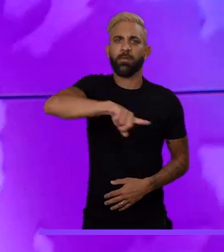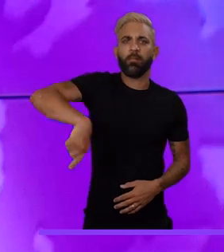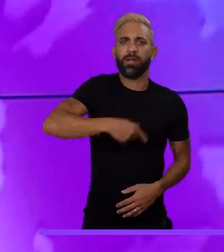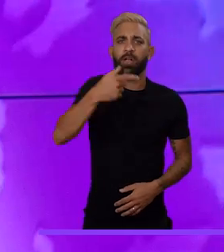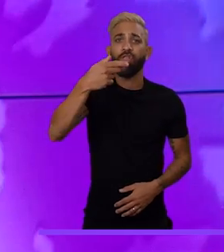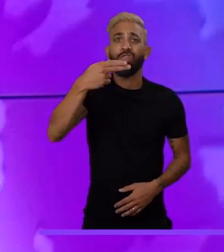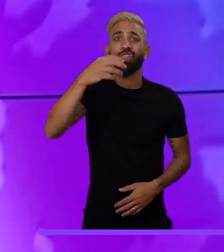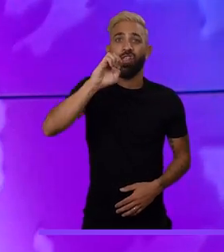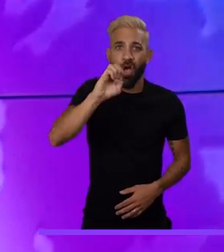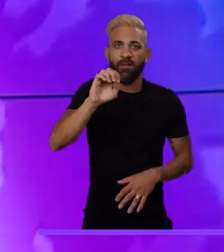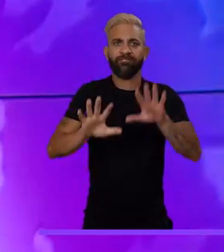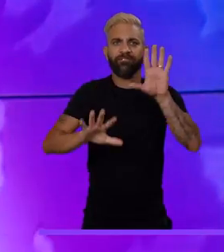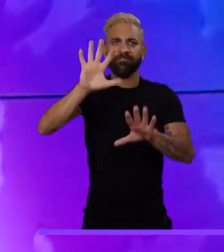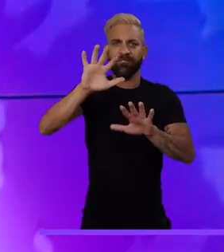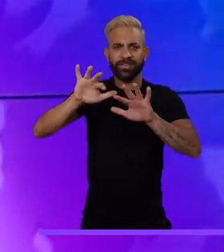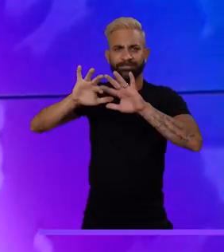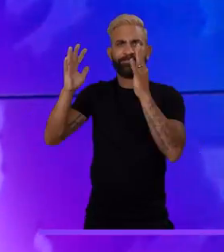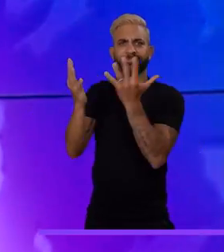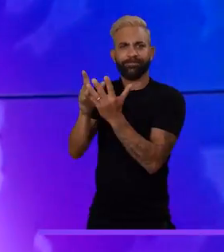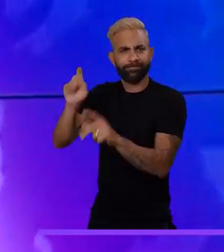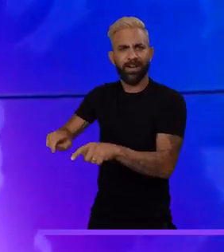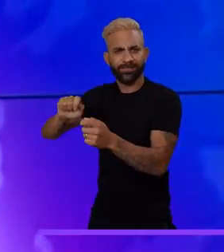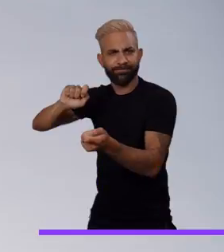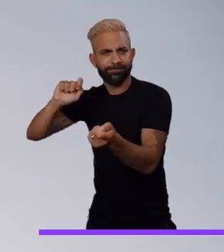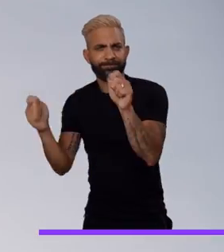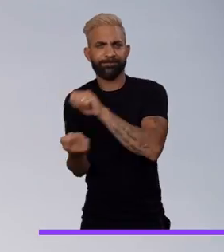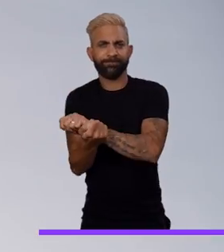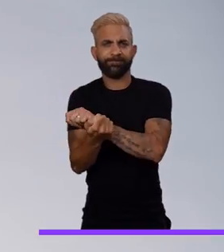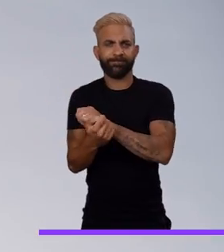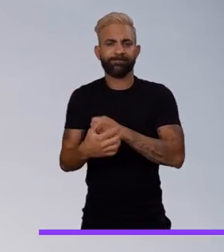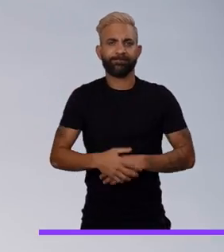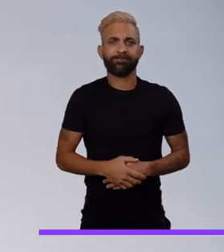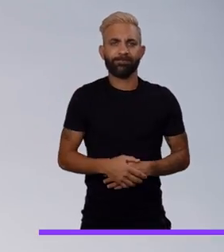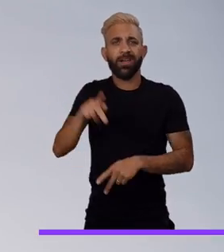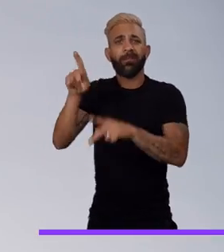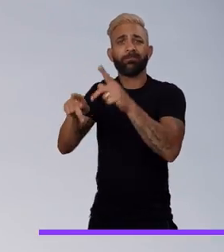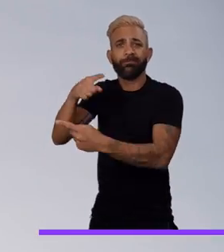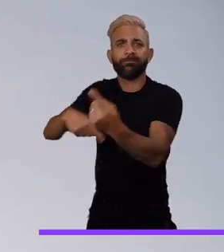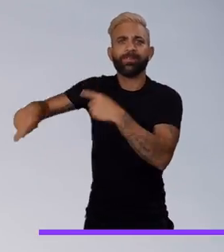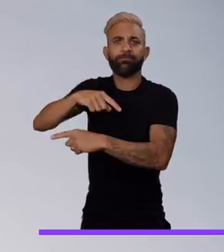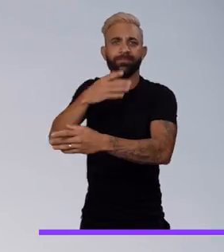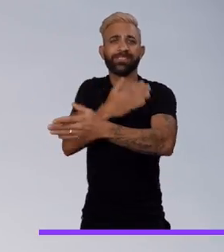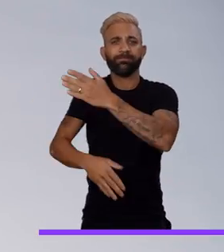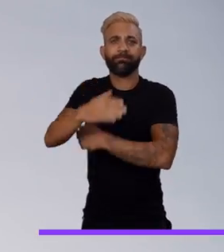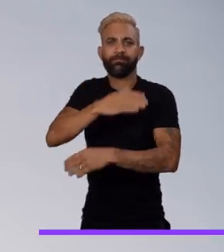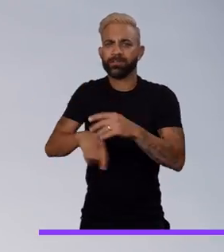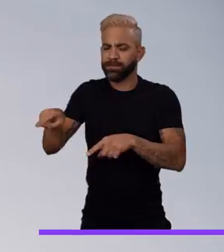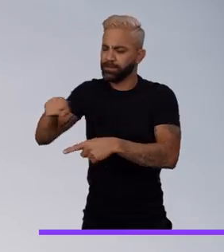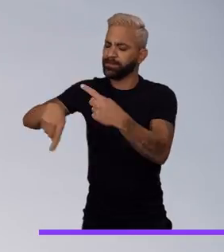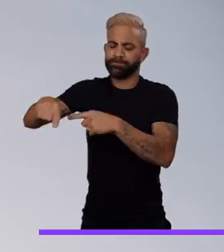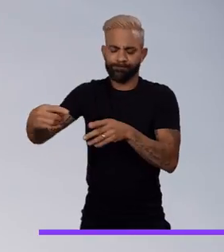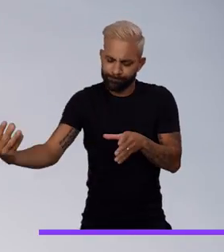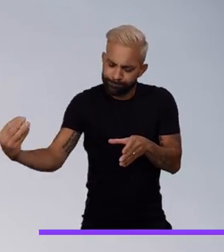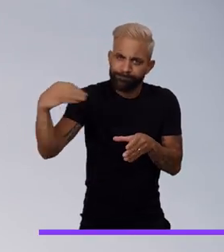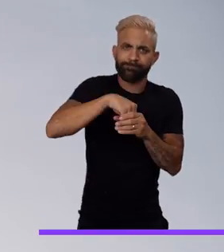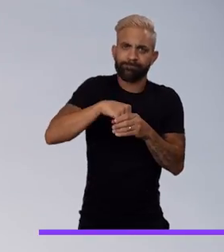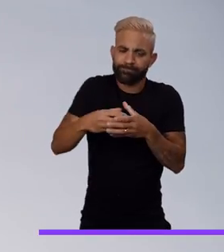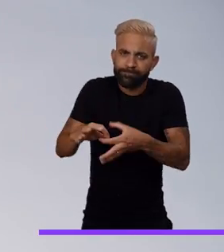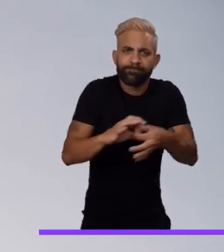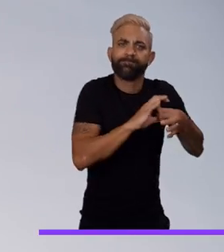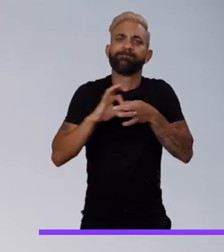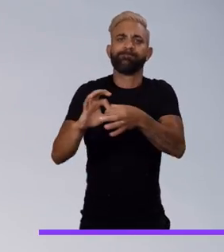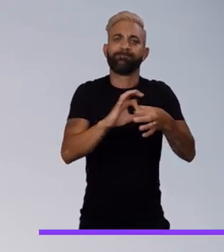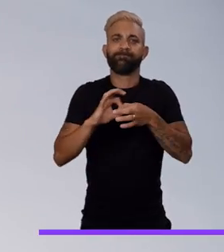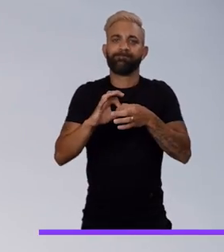We the 15 is a global movement for change that says persons with disabilities must be seen,